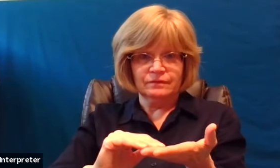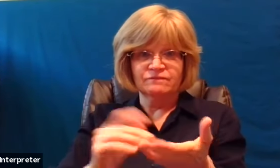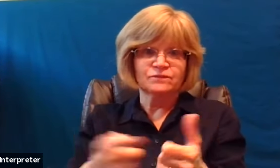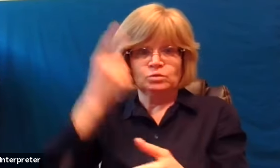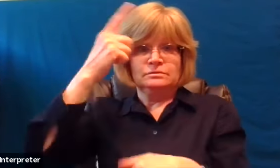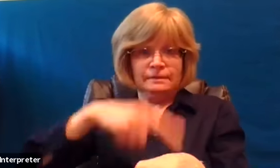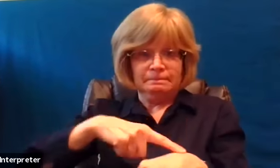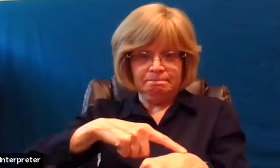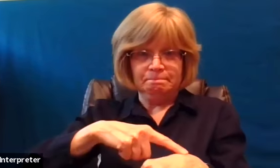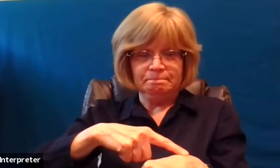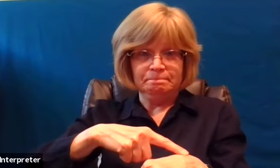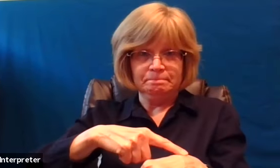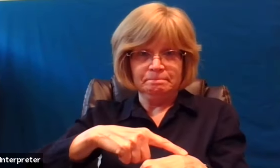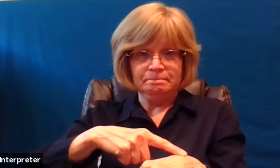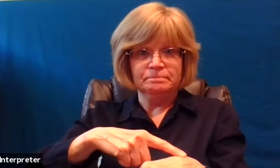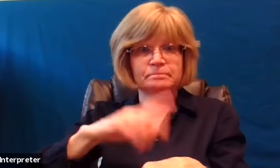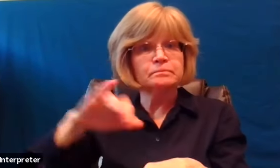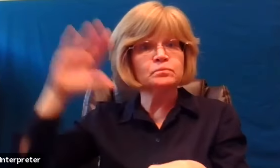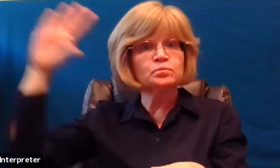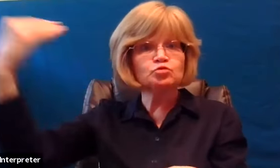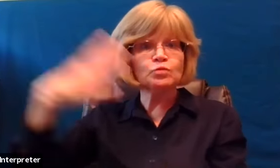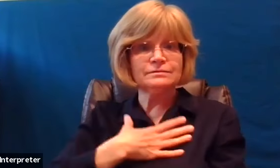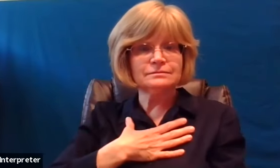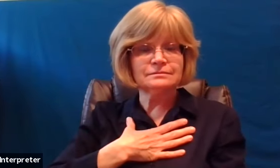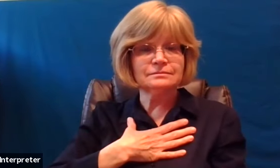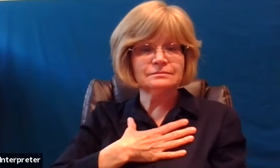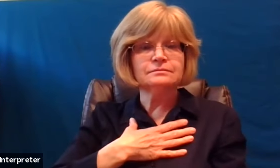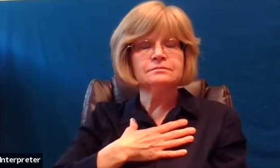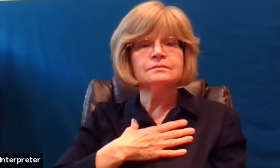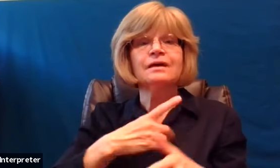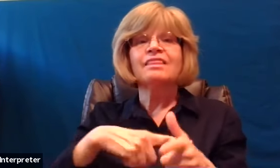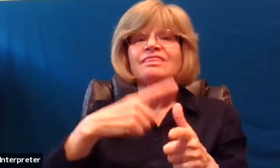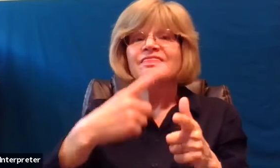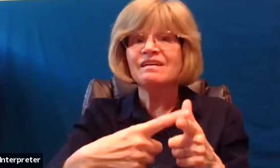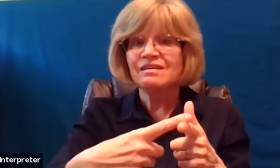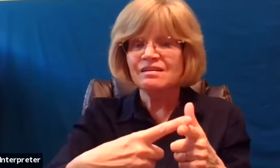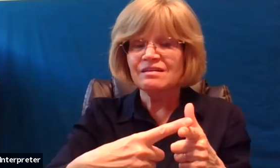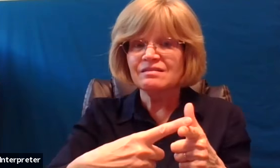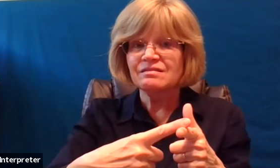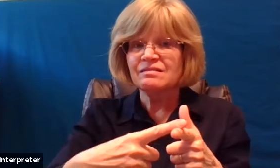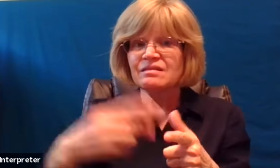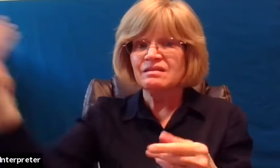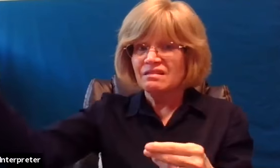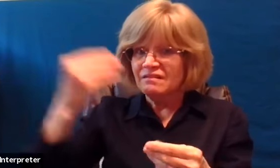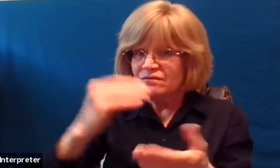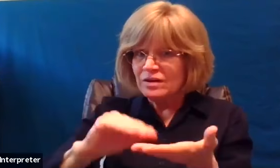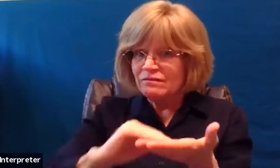grace forgiving sins is conditional continuing to be forgiven